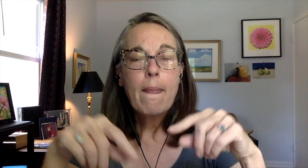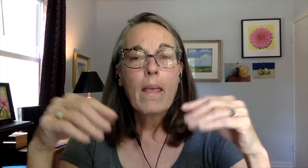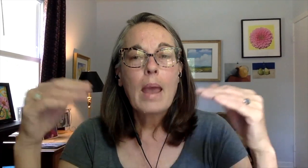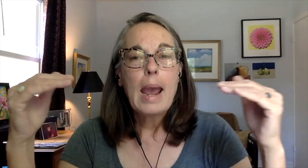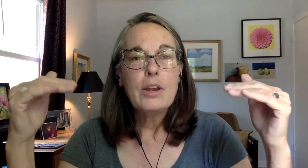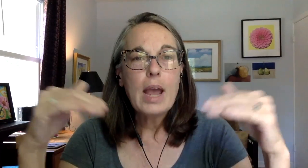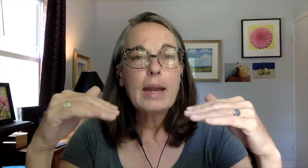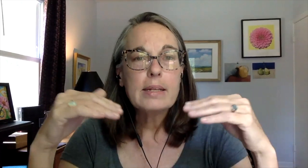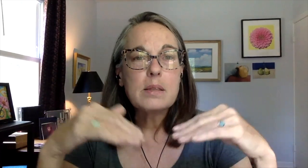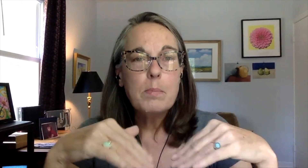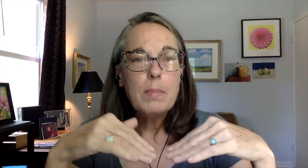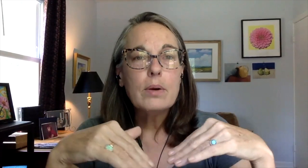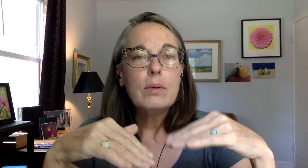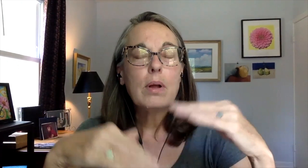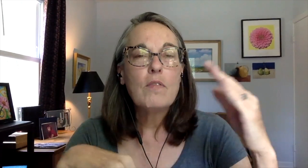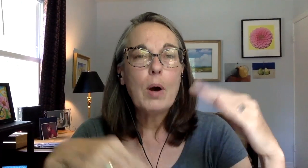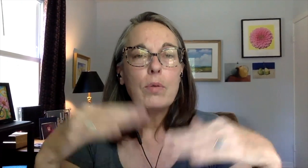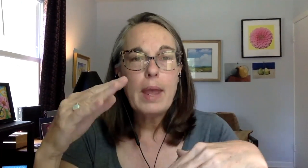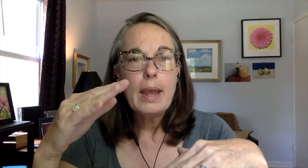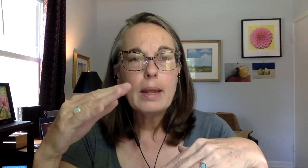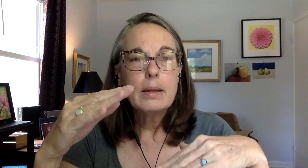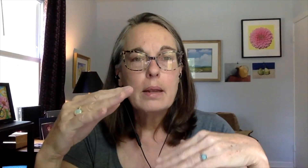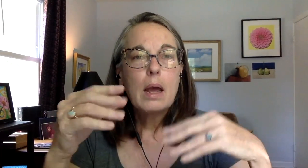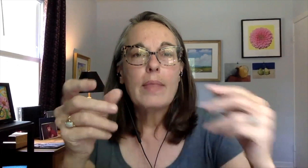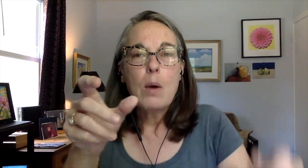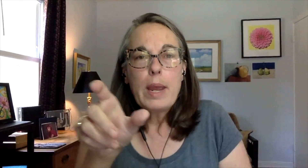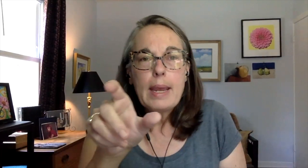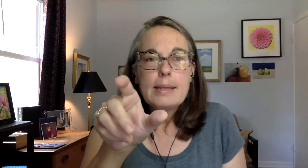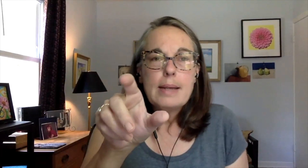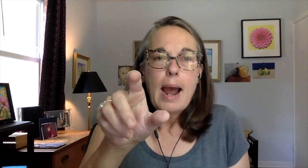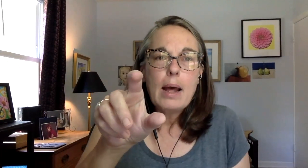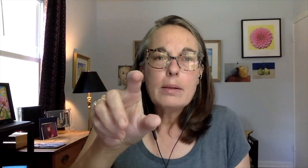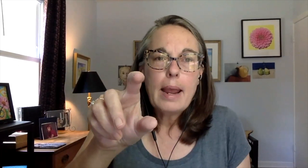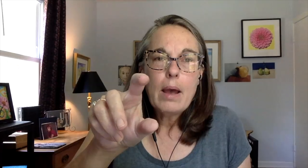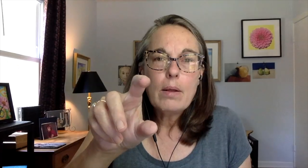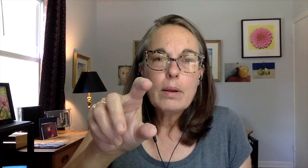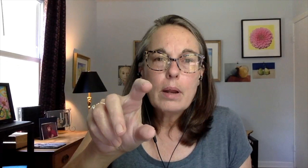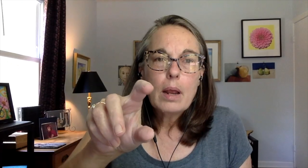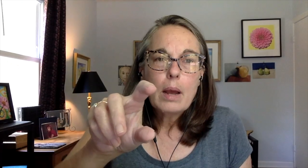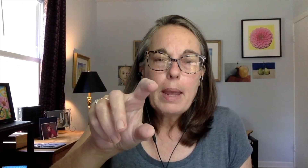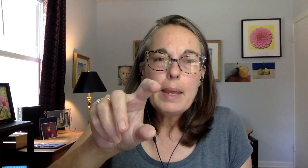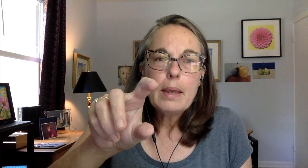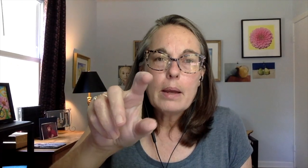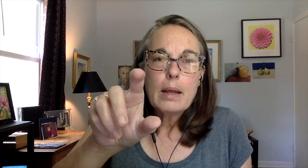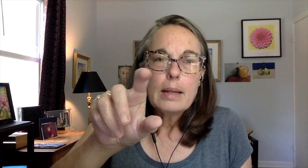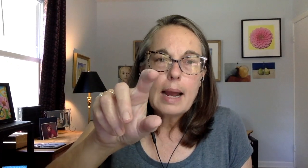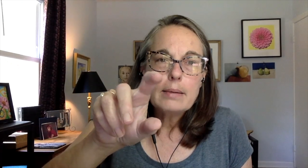And yet it's the middle of both and that we can dial down, maybe dial down